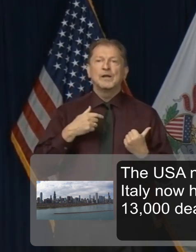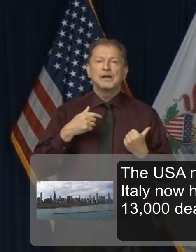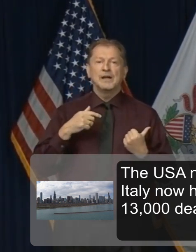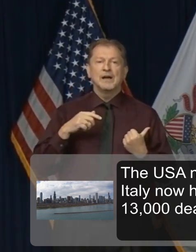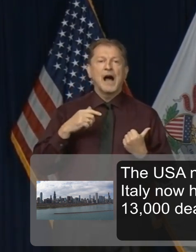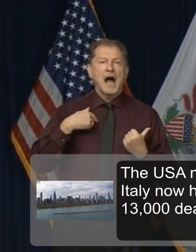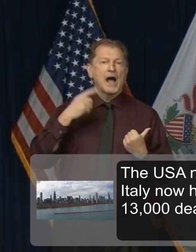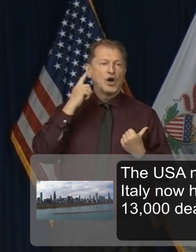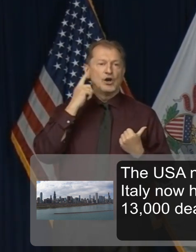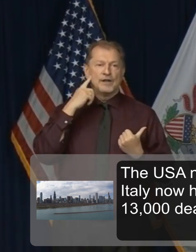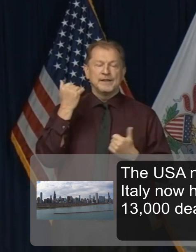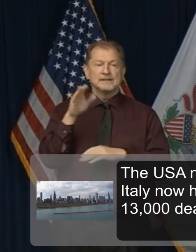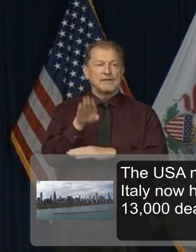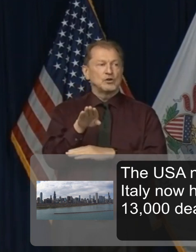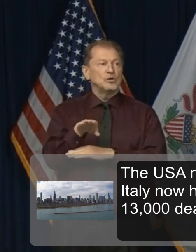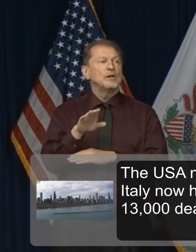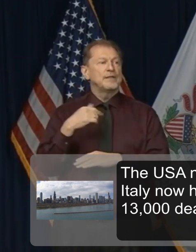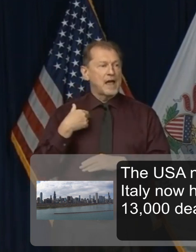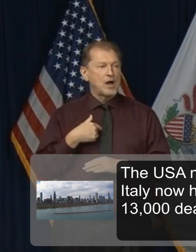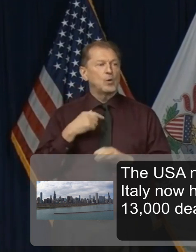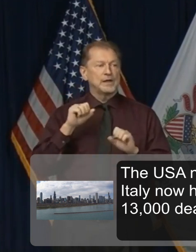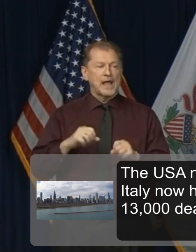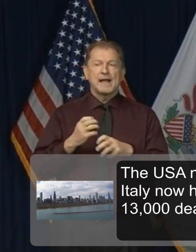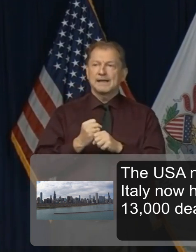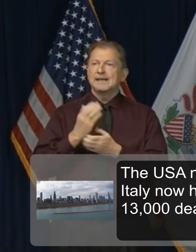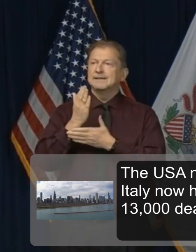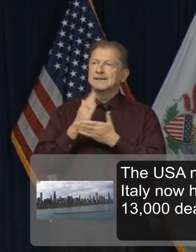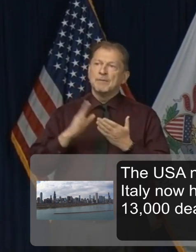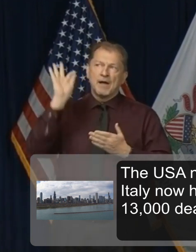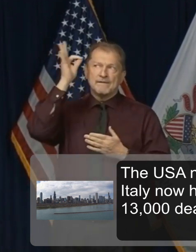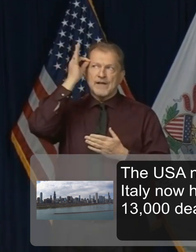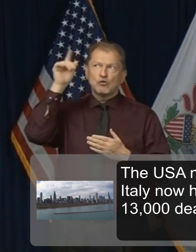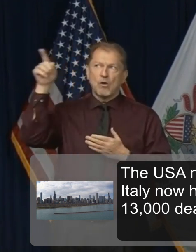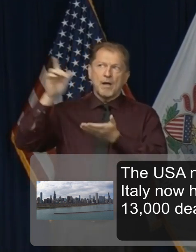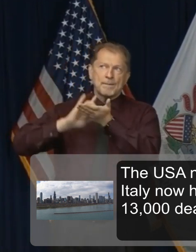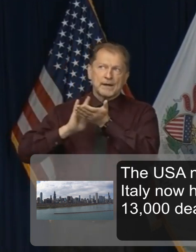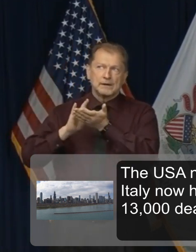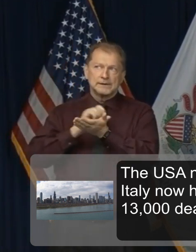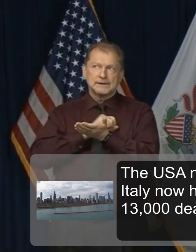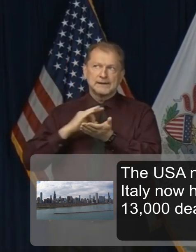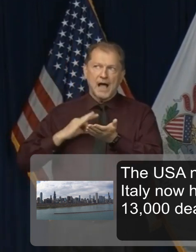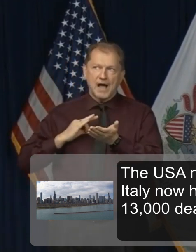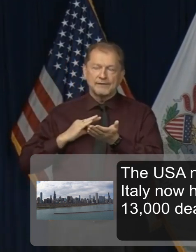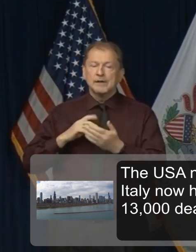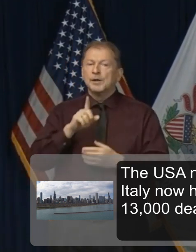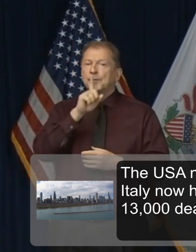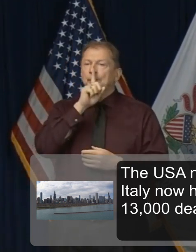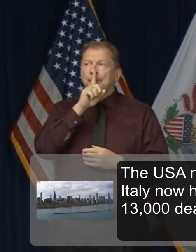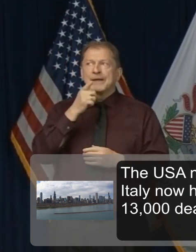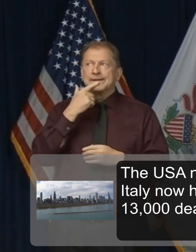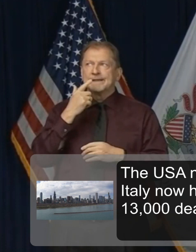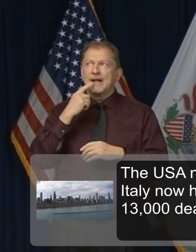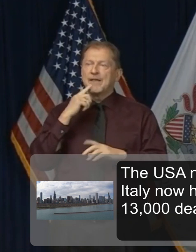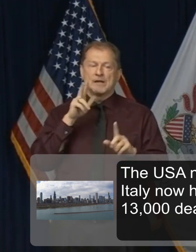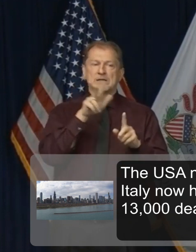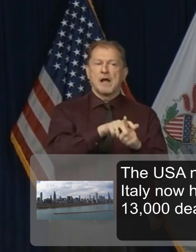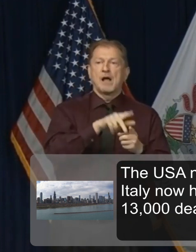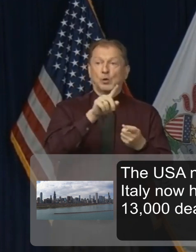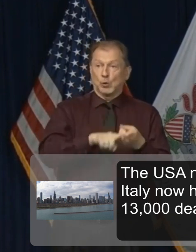did, that we will be receiving some federal medical staff. It hasn't been made clear that they'll be in McCormick Place.